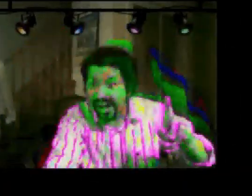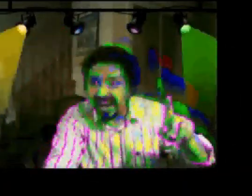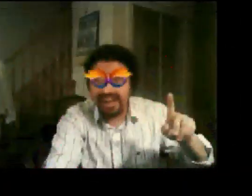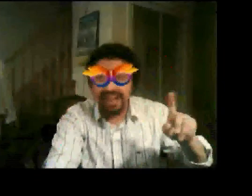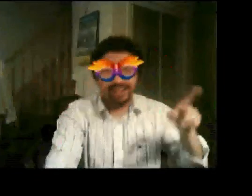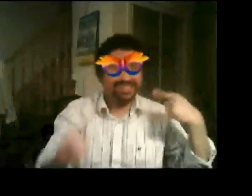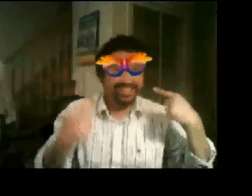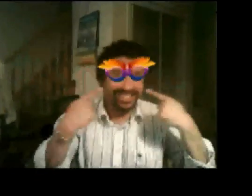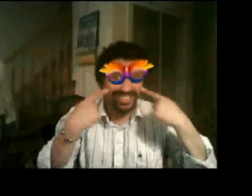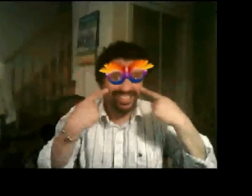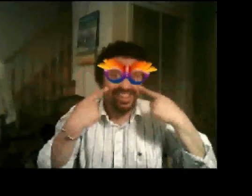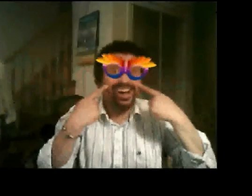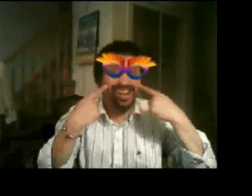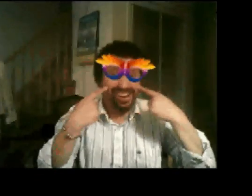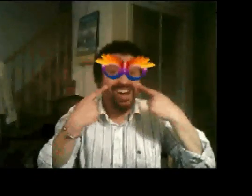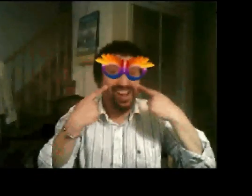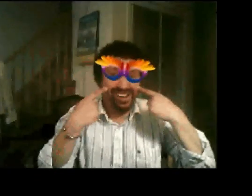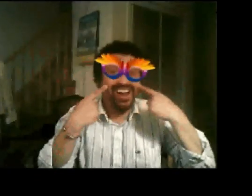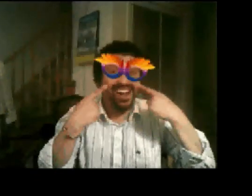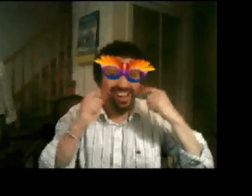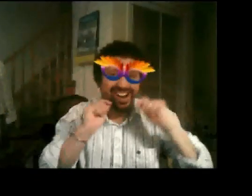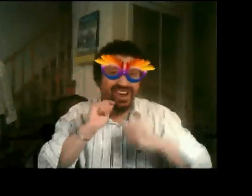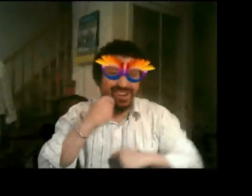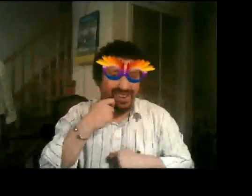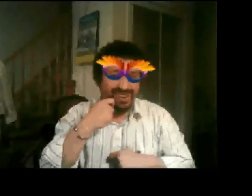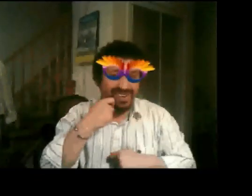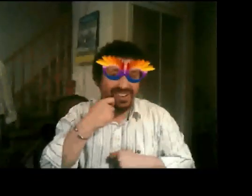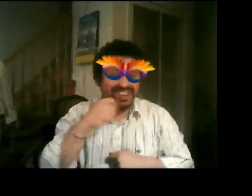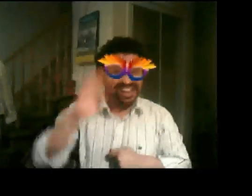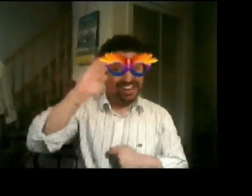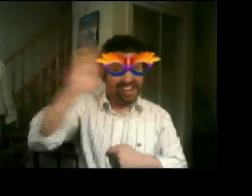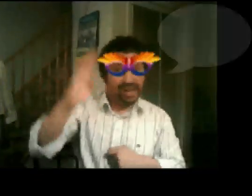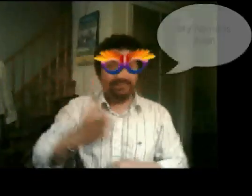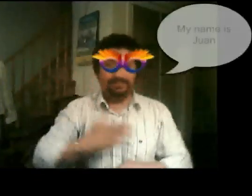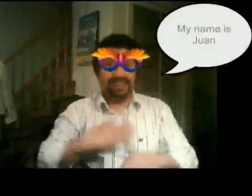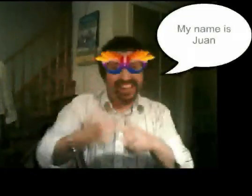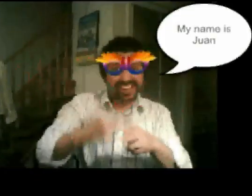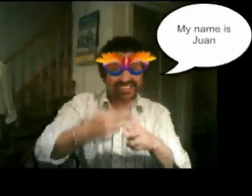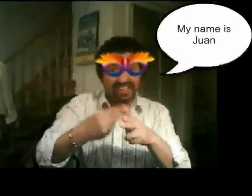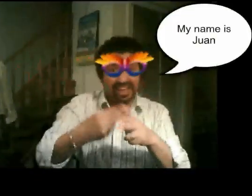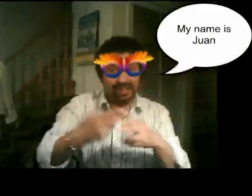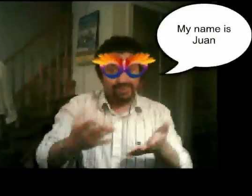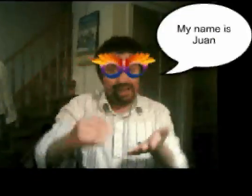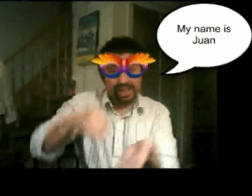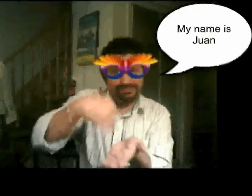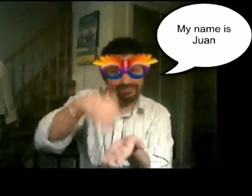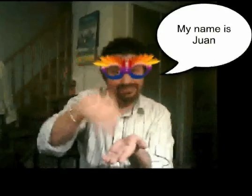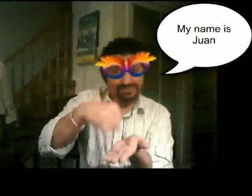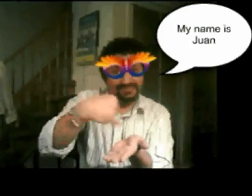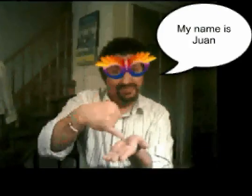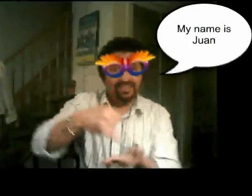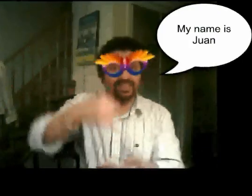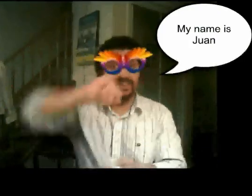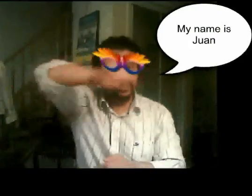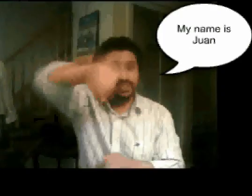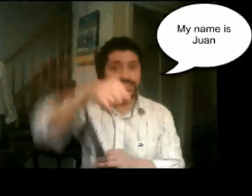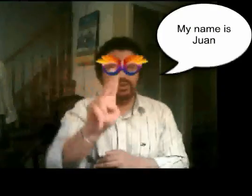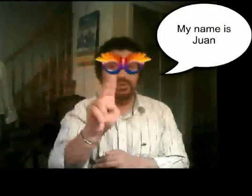it, doesn't matter And if it makes you feel good Then I say do it I don't know what you're waiting for